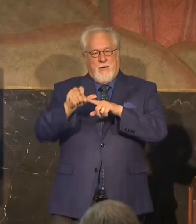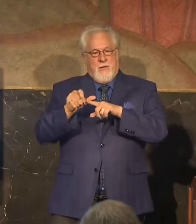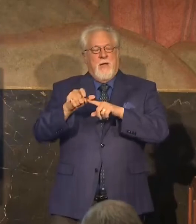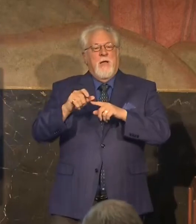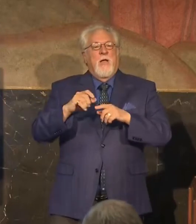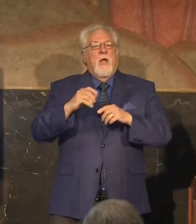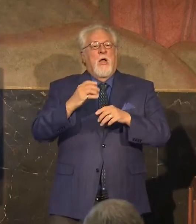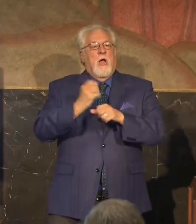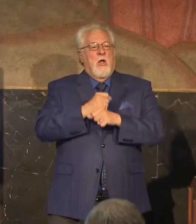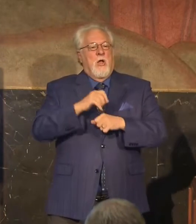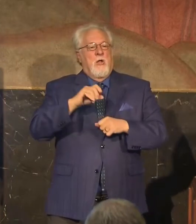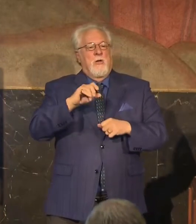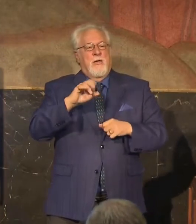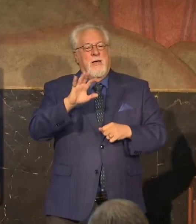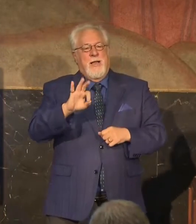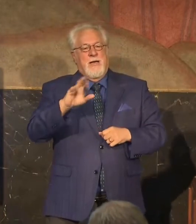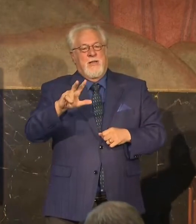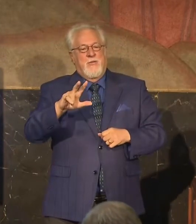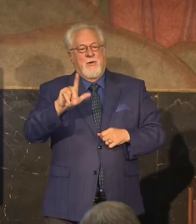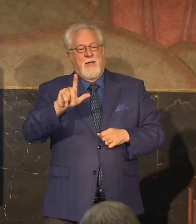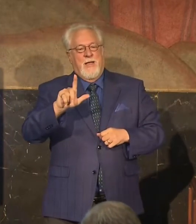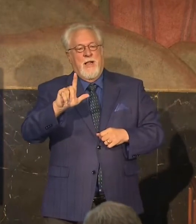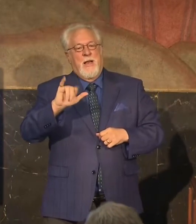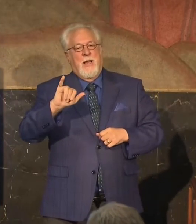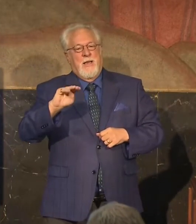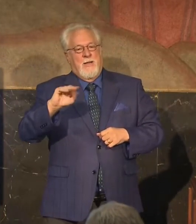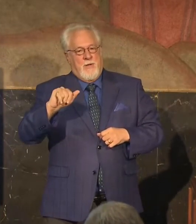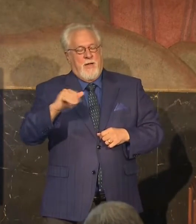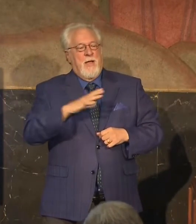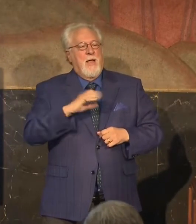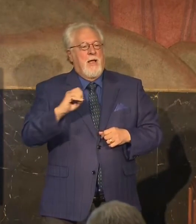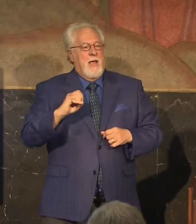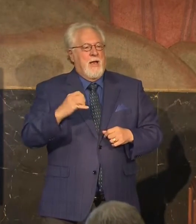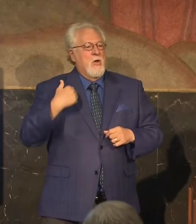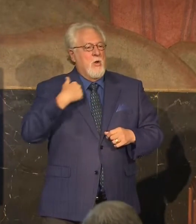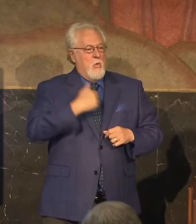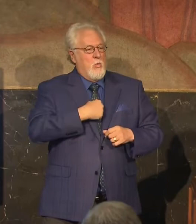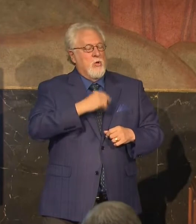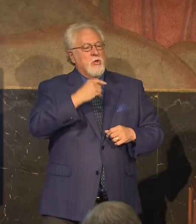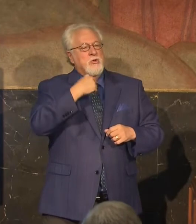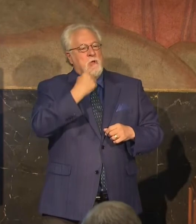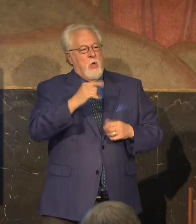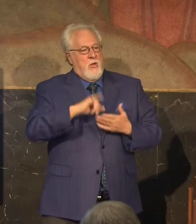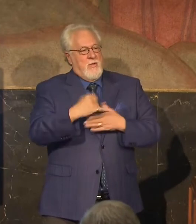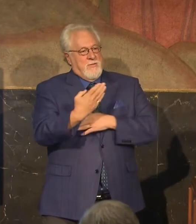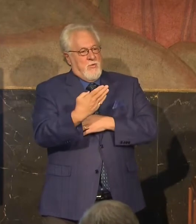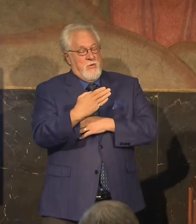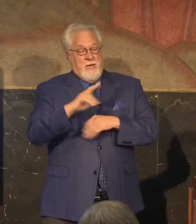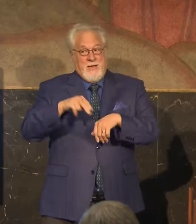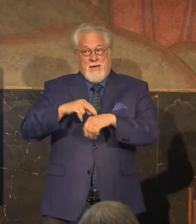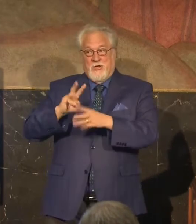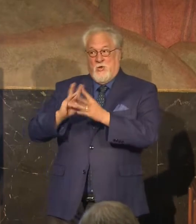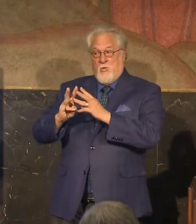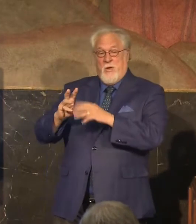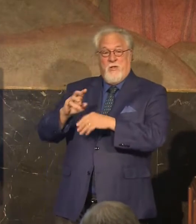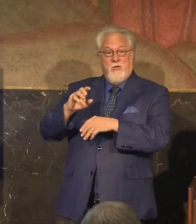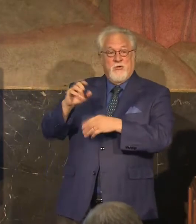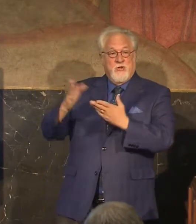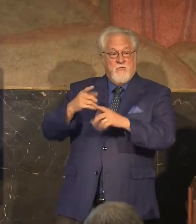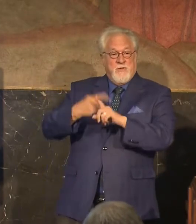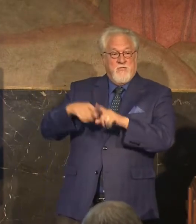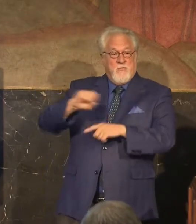93L, or 93Lima, and we were told this morning by the National Weather Service out of Slidell